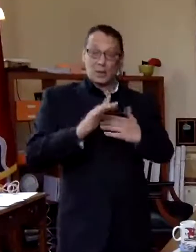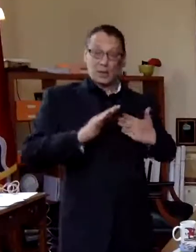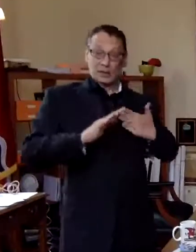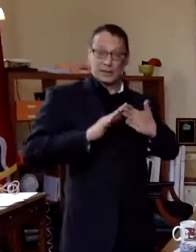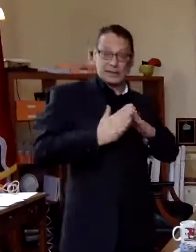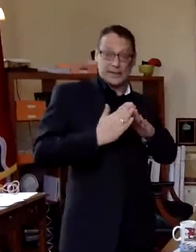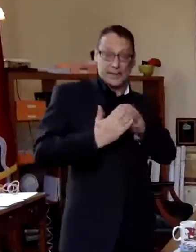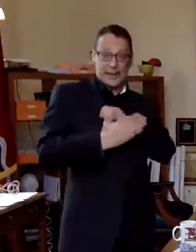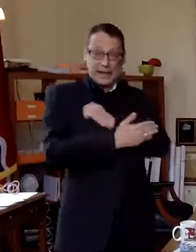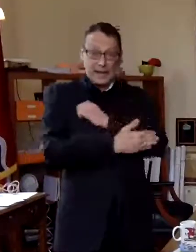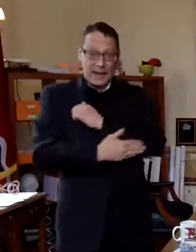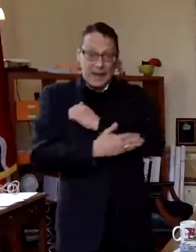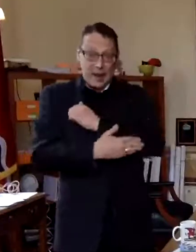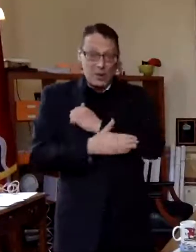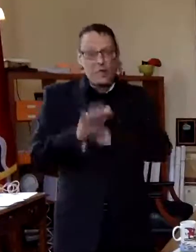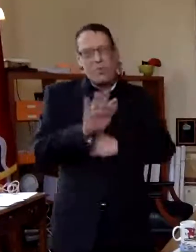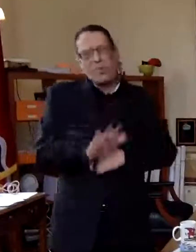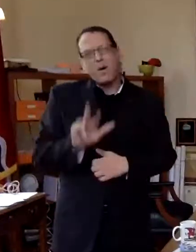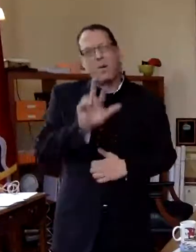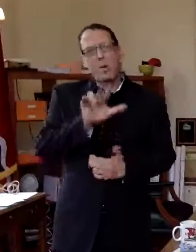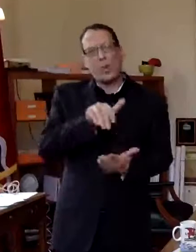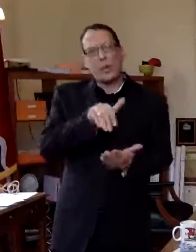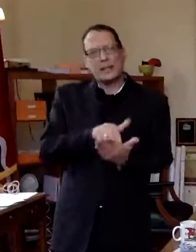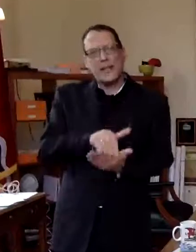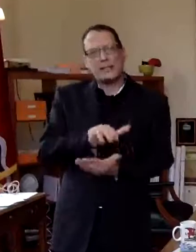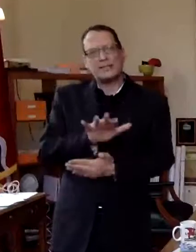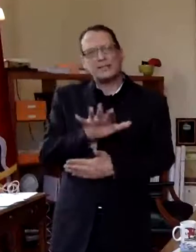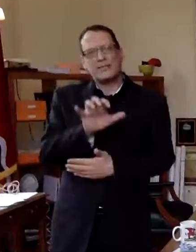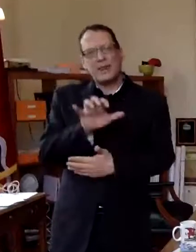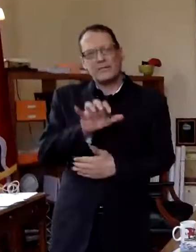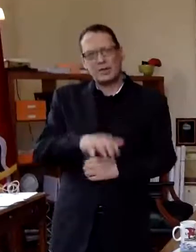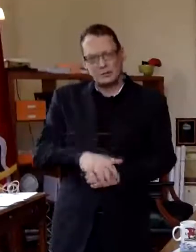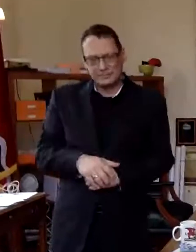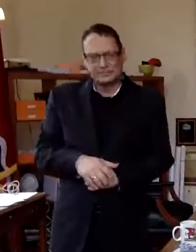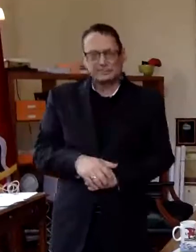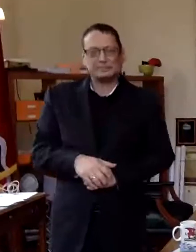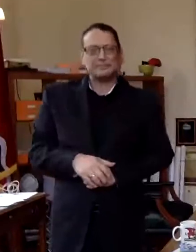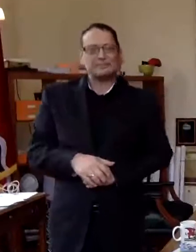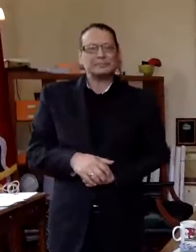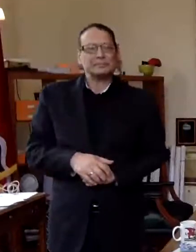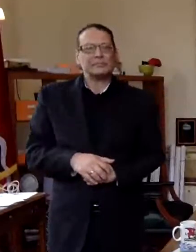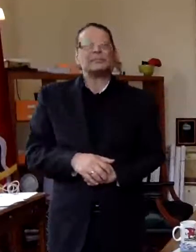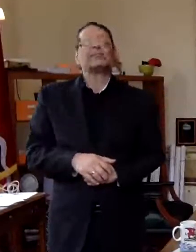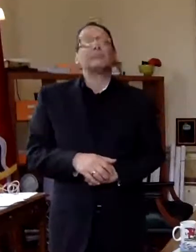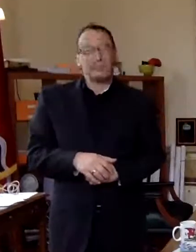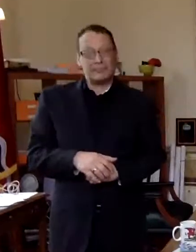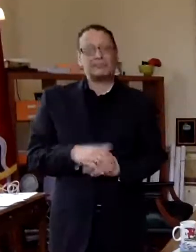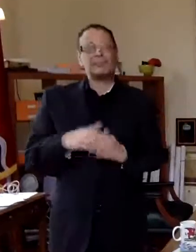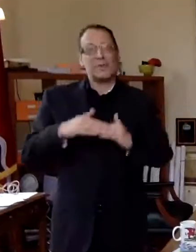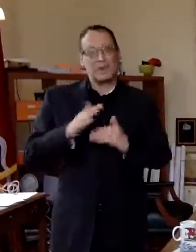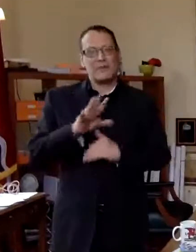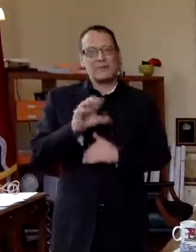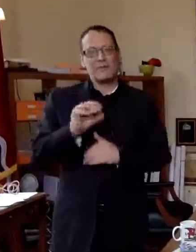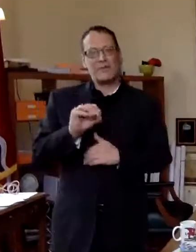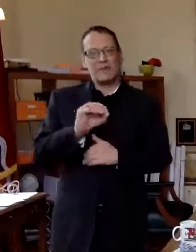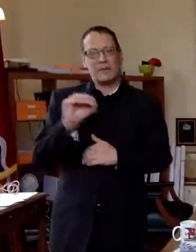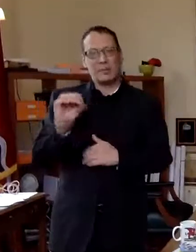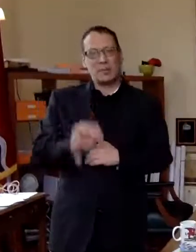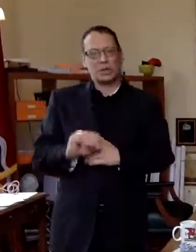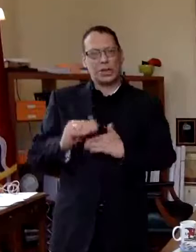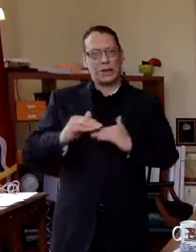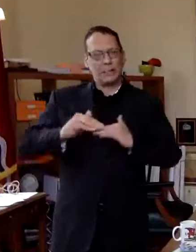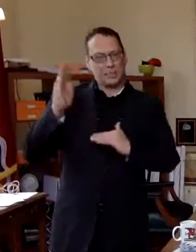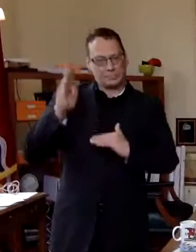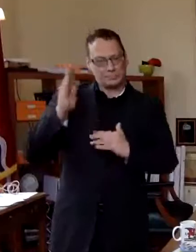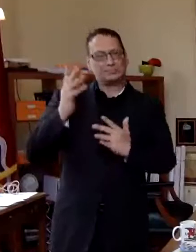together have about 3500 3400 cases and so we are well over 50 just those two counties